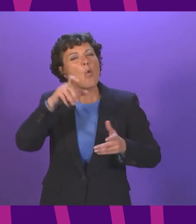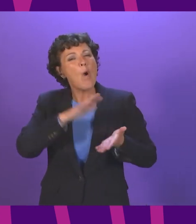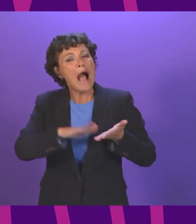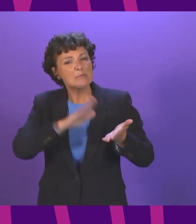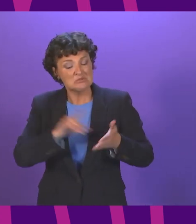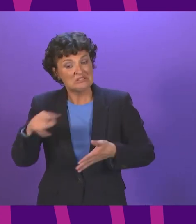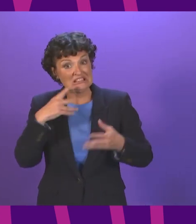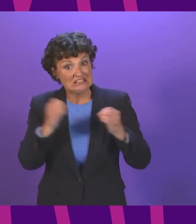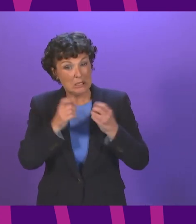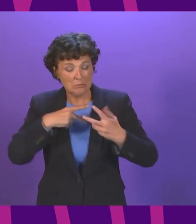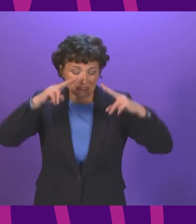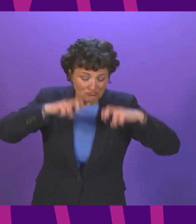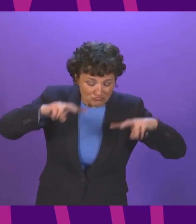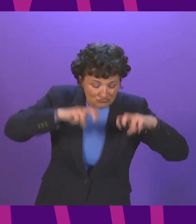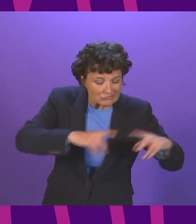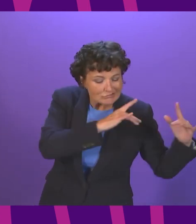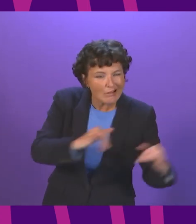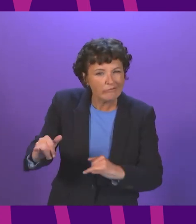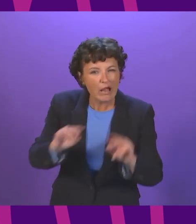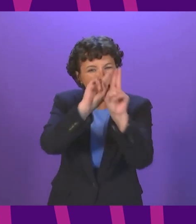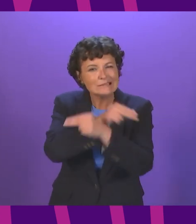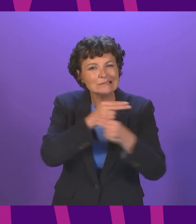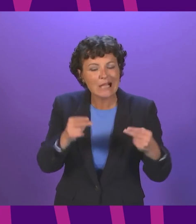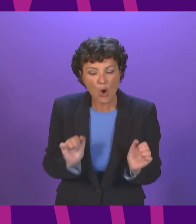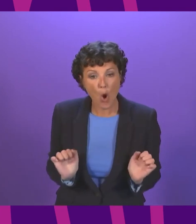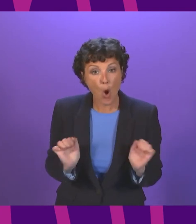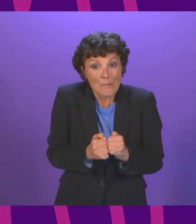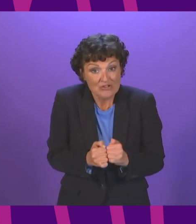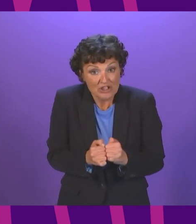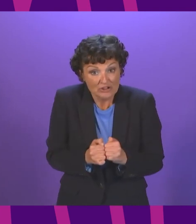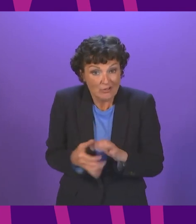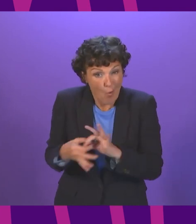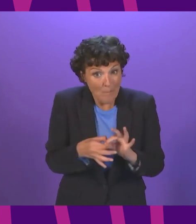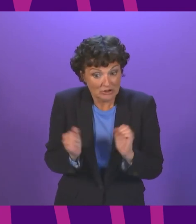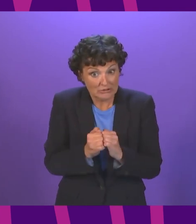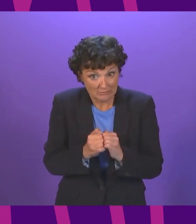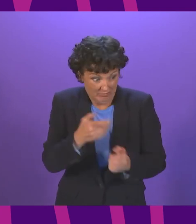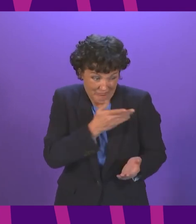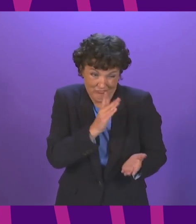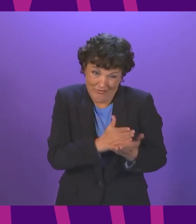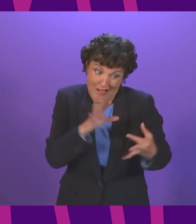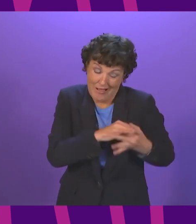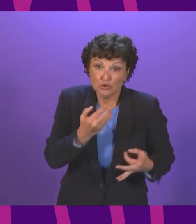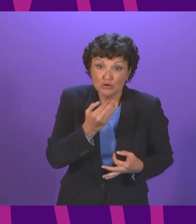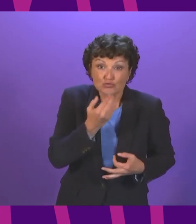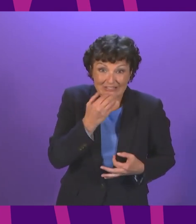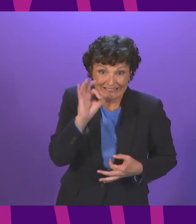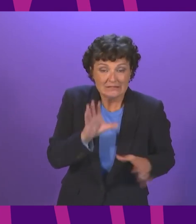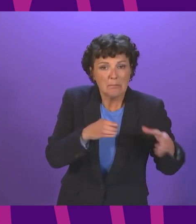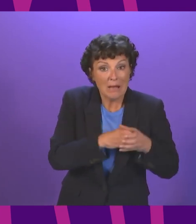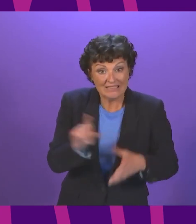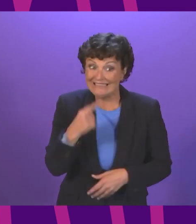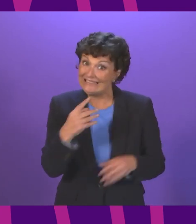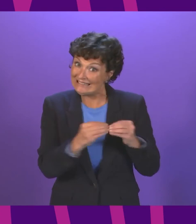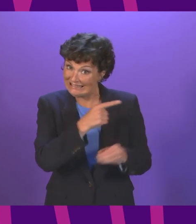survey of international cooperation agreements in which the Green Party have been involved he said that the Green Party had